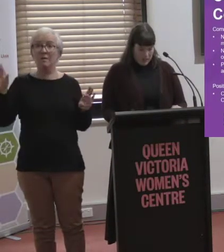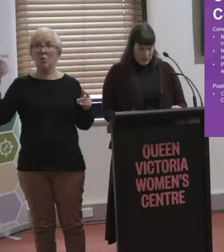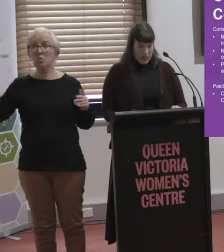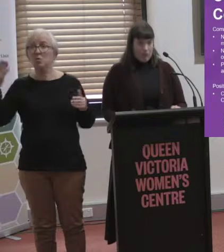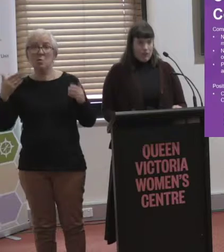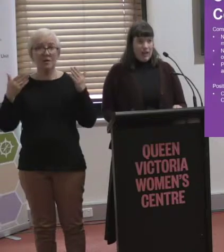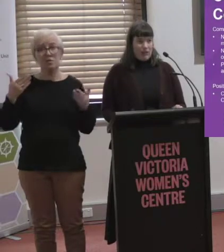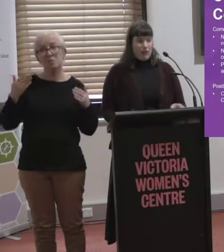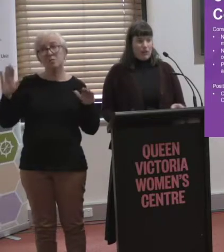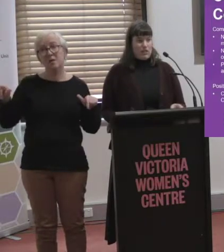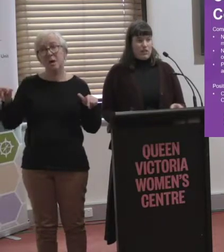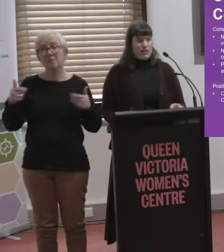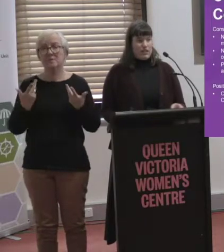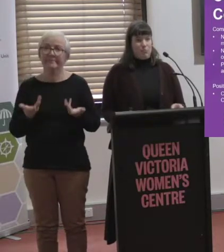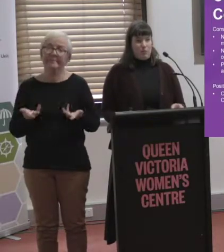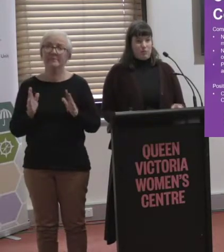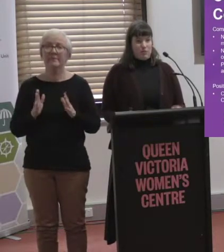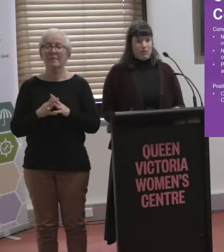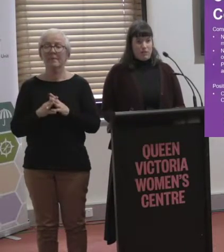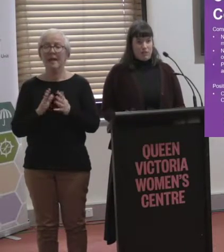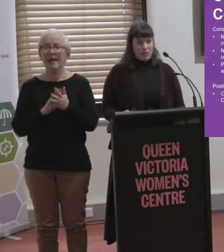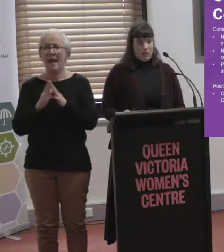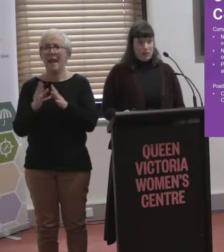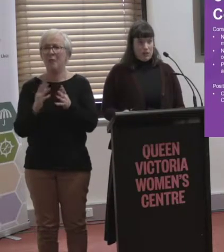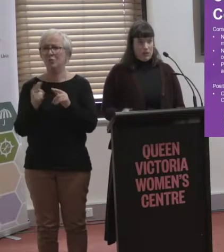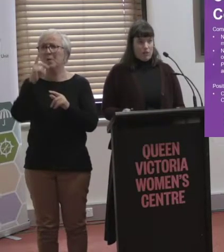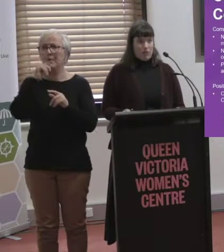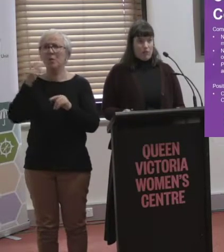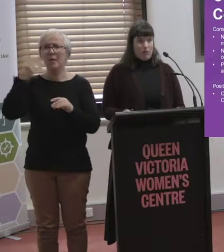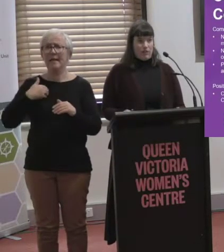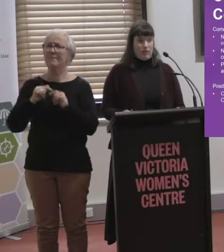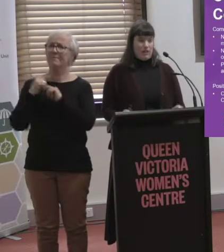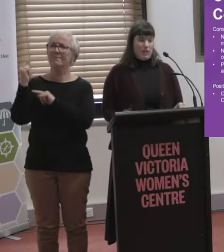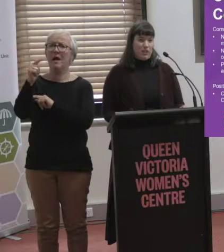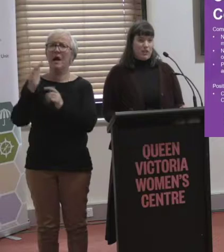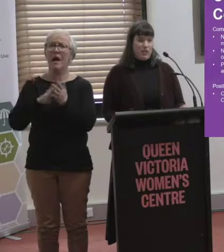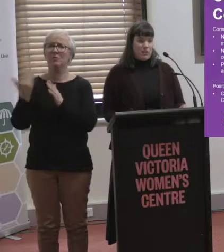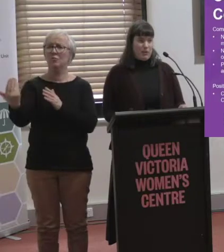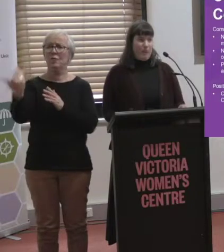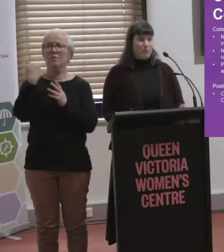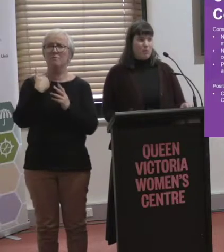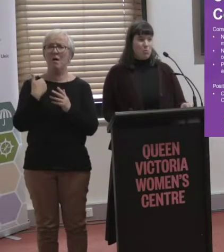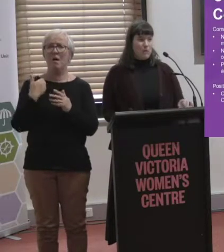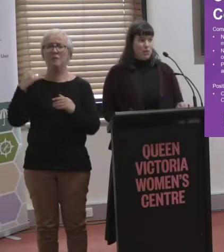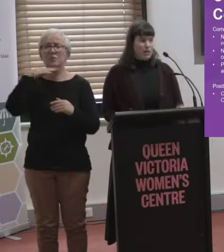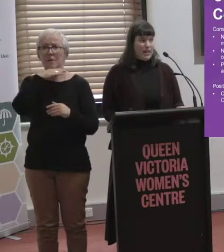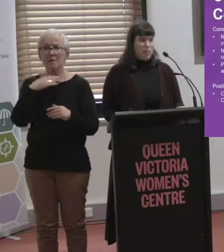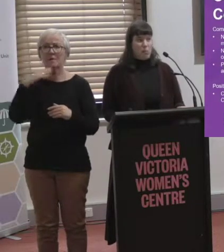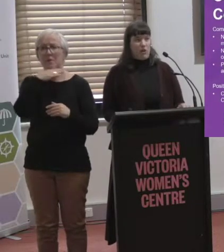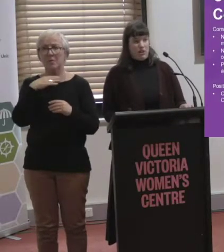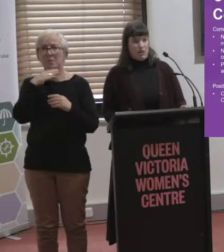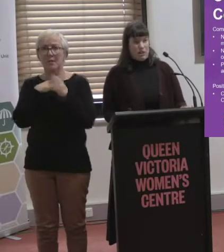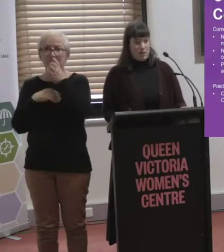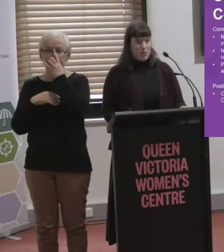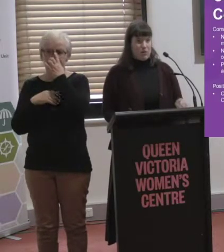And there was a very heavy focus on getting to Melbourne, was the feedback that we got. So, you know, this is how many services we have to Melbourne per day.